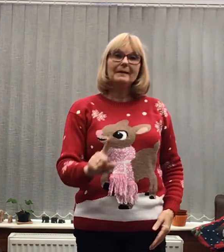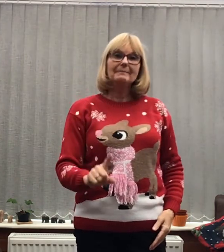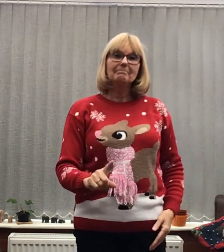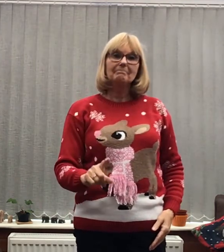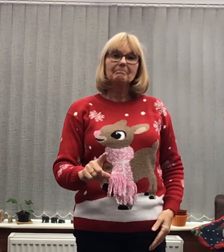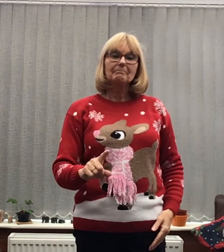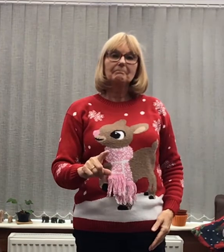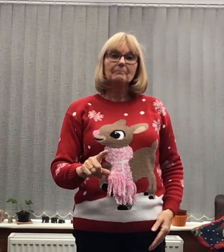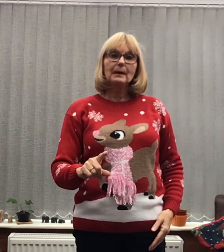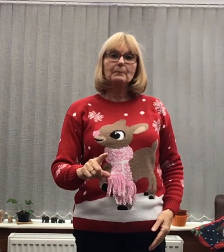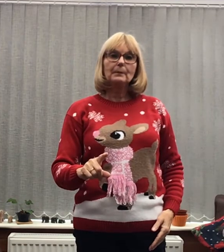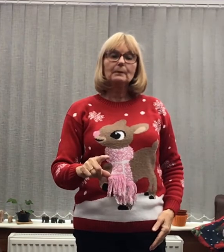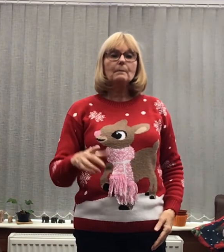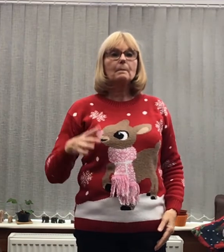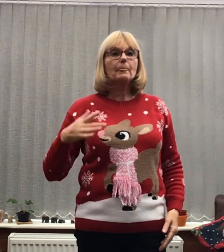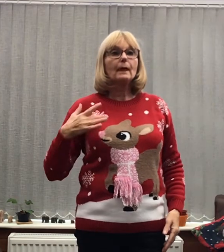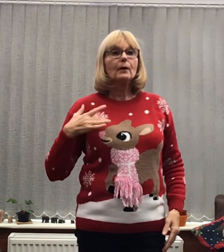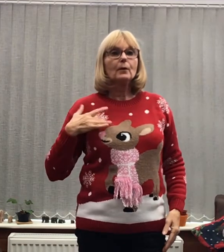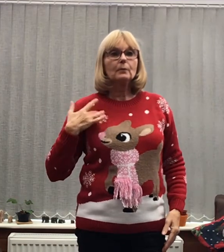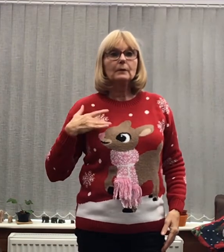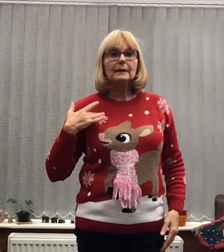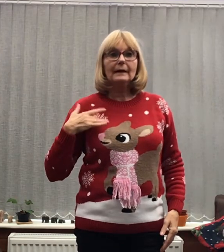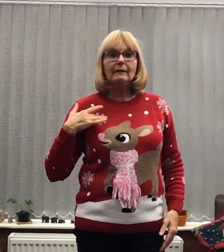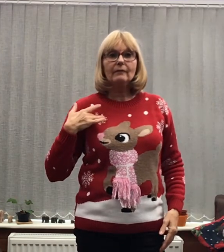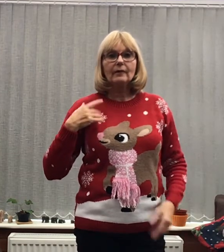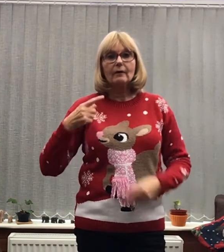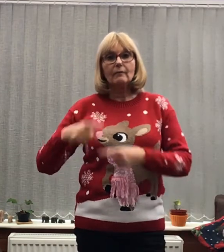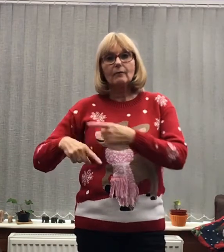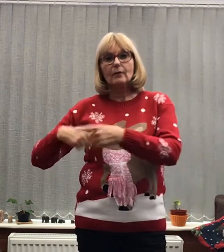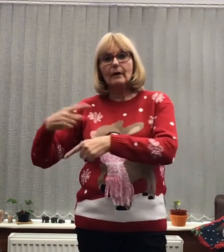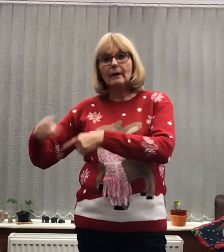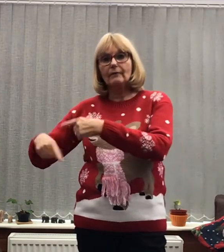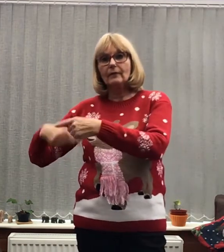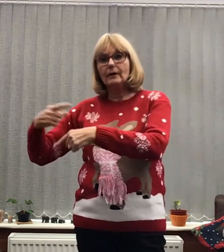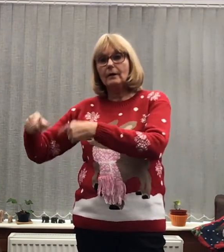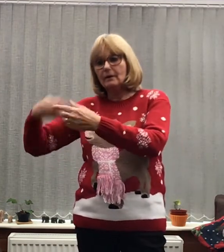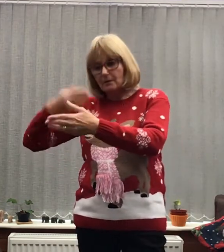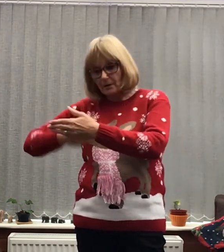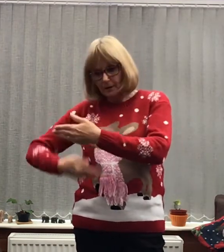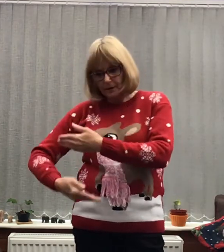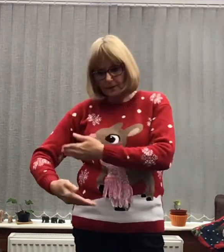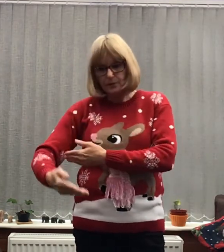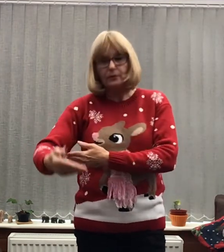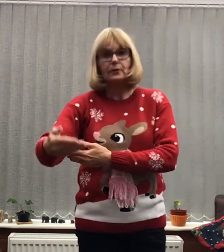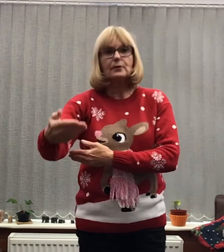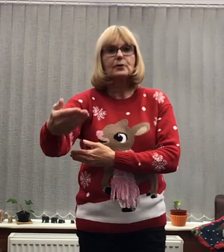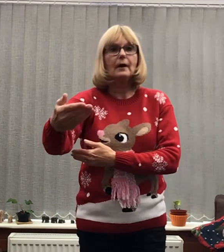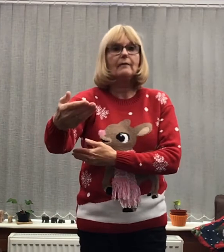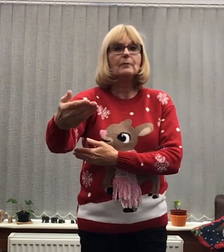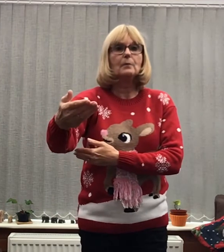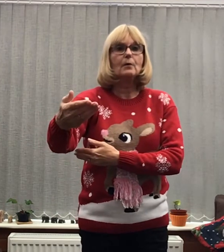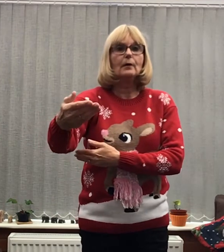People Will live Forever Into the future Evermore